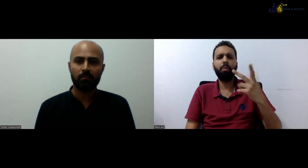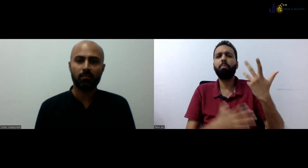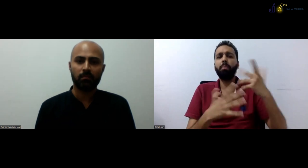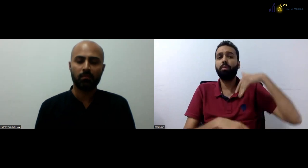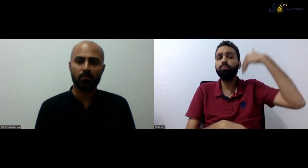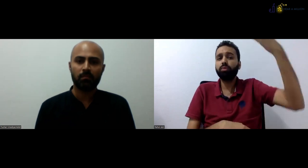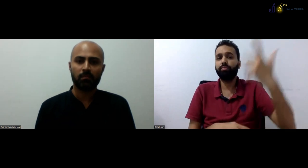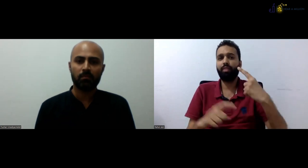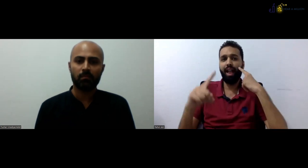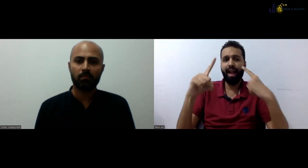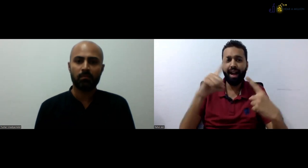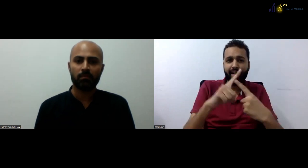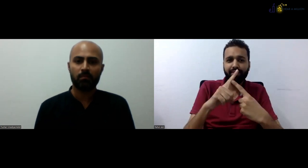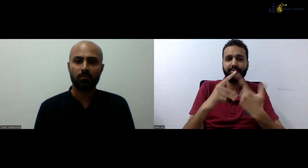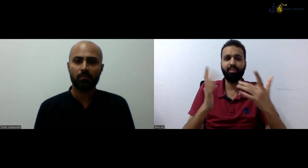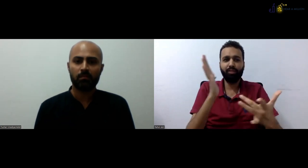in the two-year course.